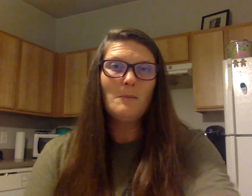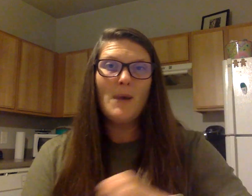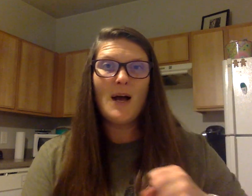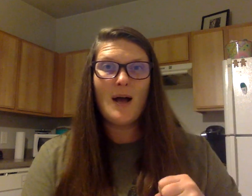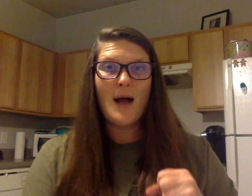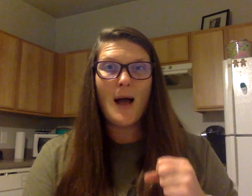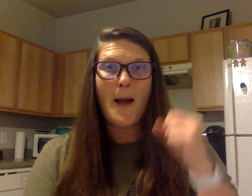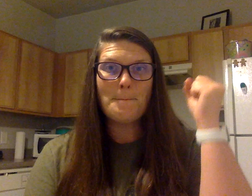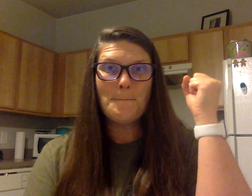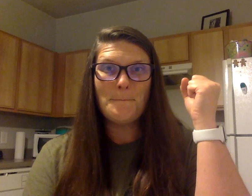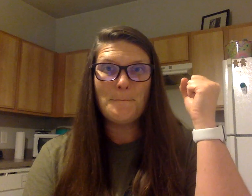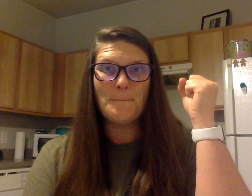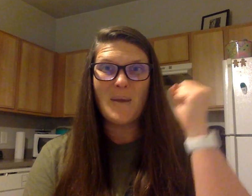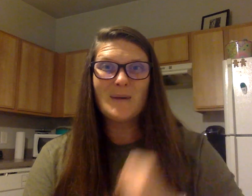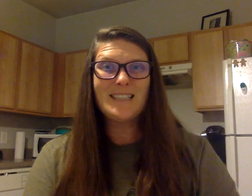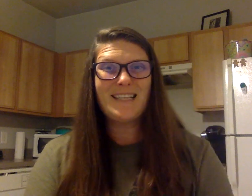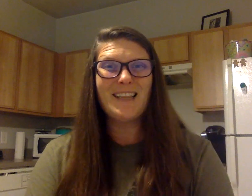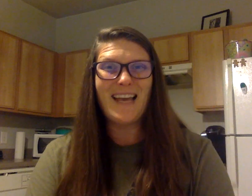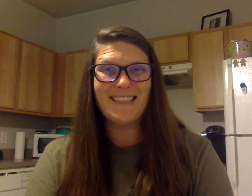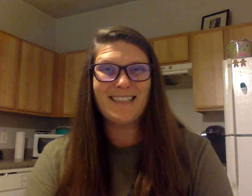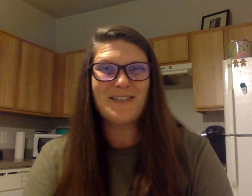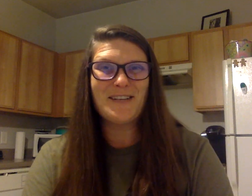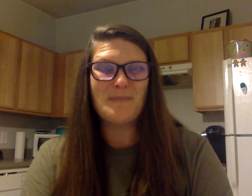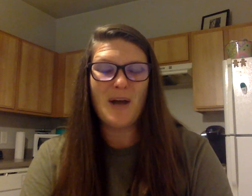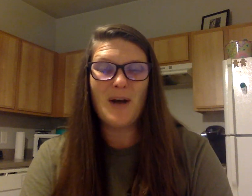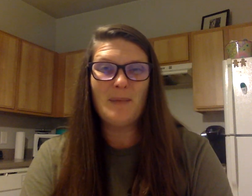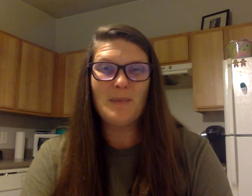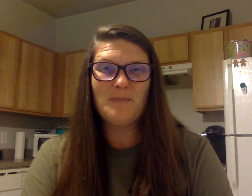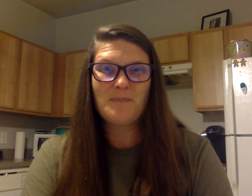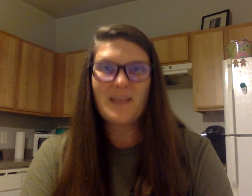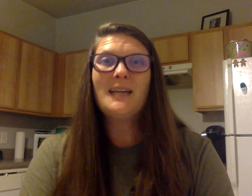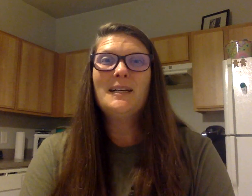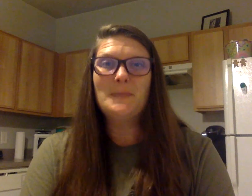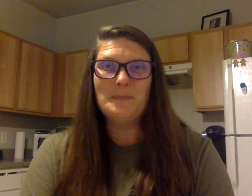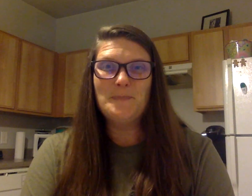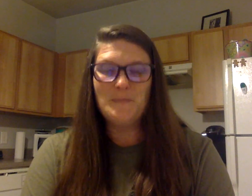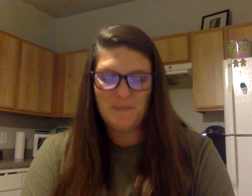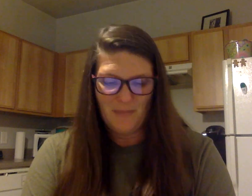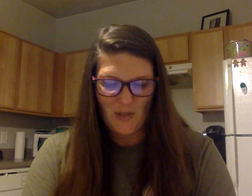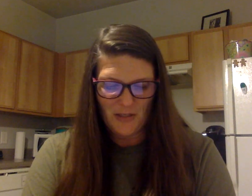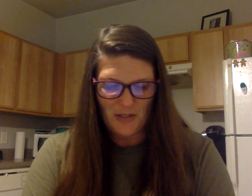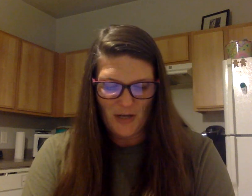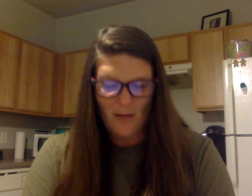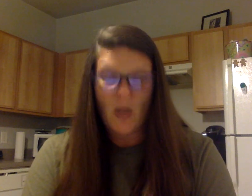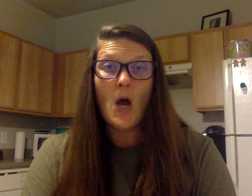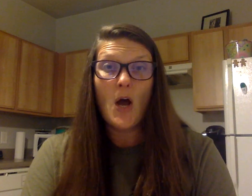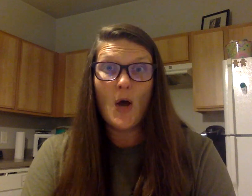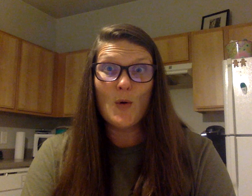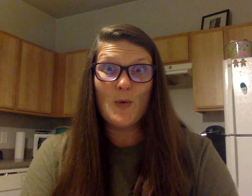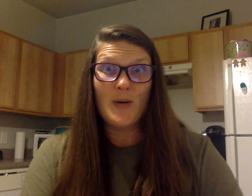Mom. What's the last sound in mom? Mm. Good job. Own.